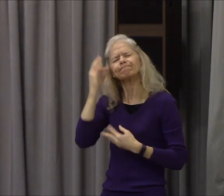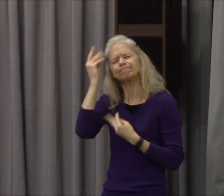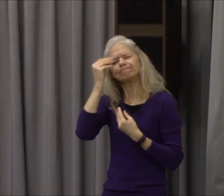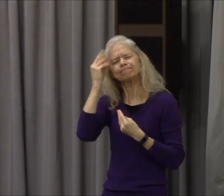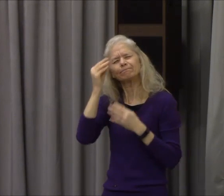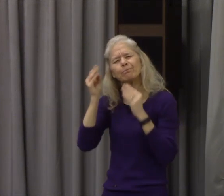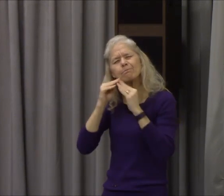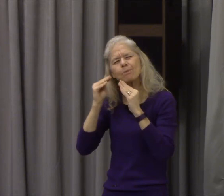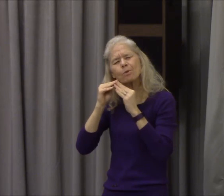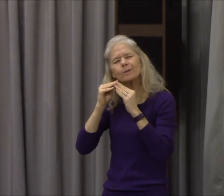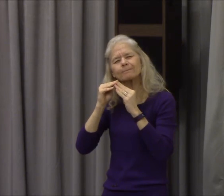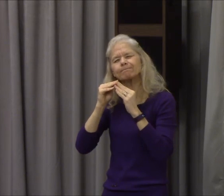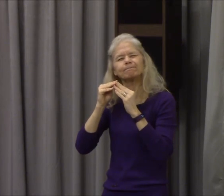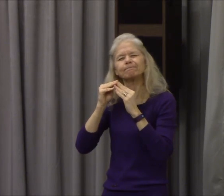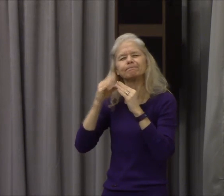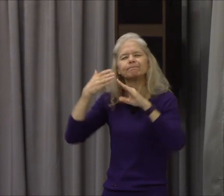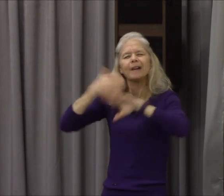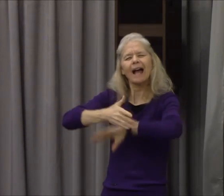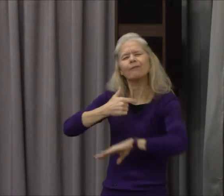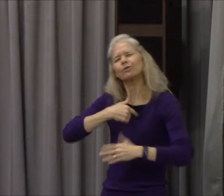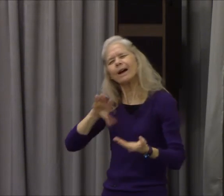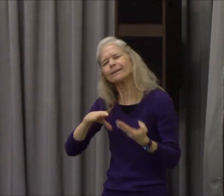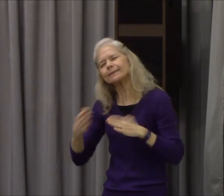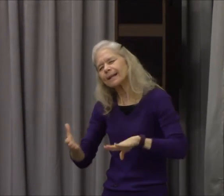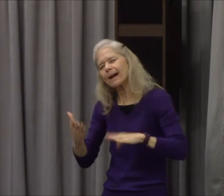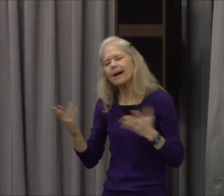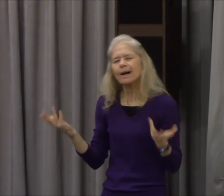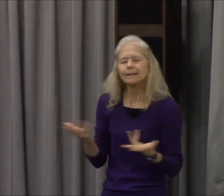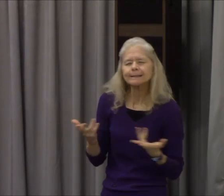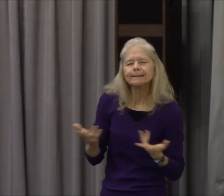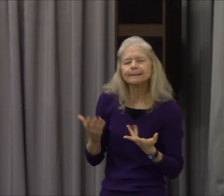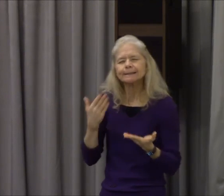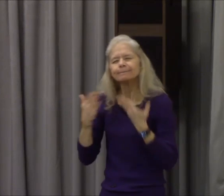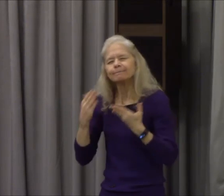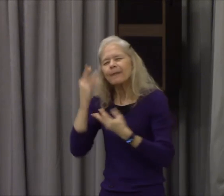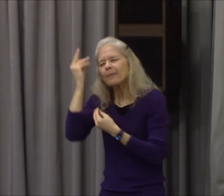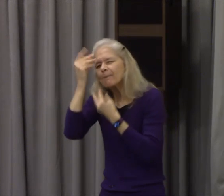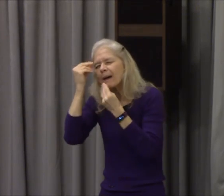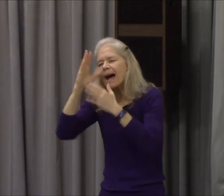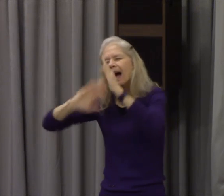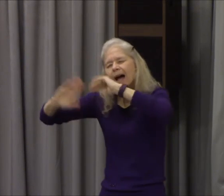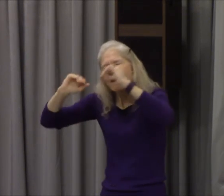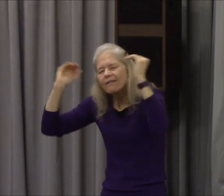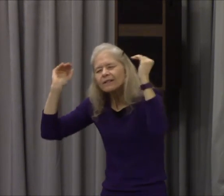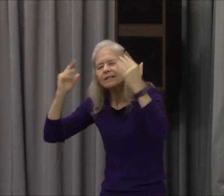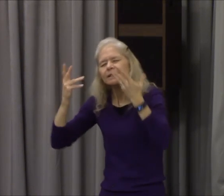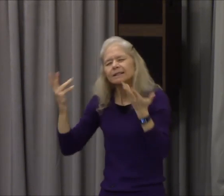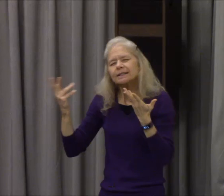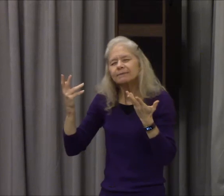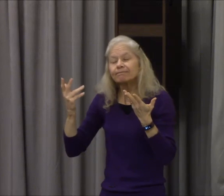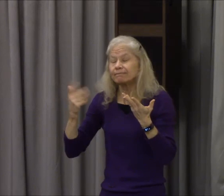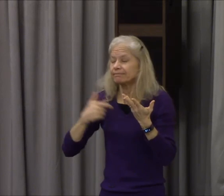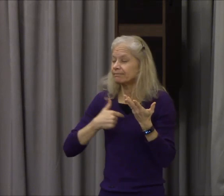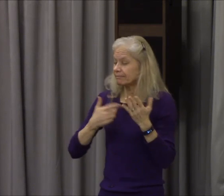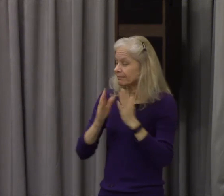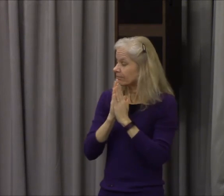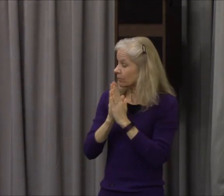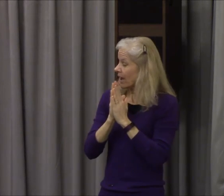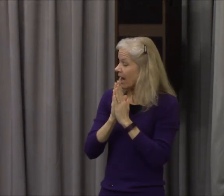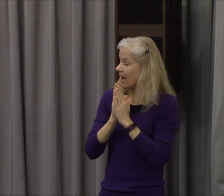may have to speak of Christ maybe more this time of year than other times of the year father just help us to be